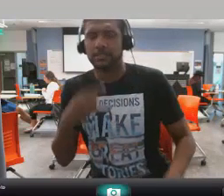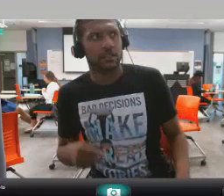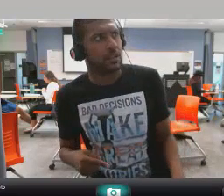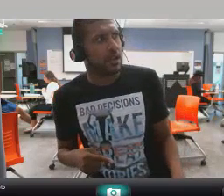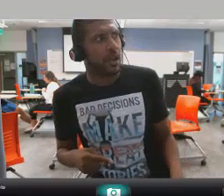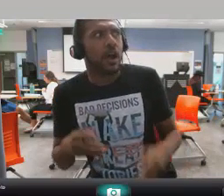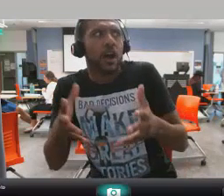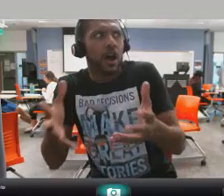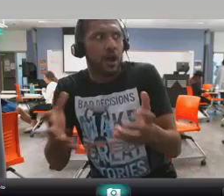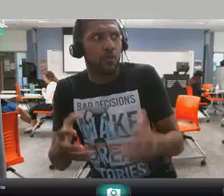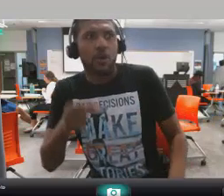I gotta get him.